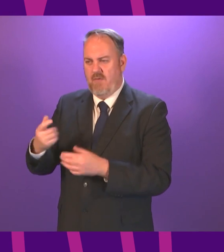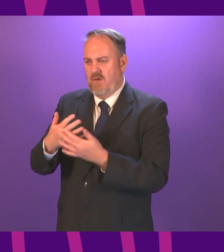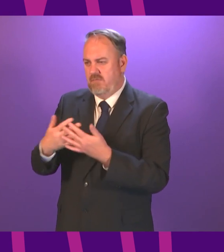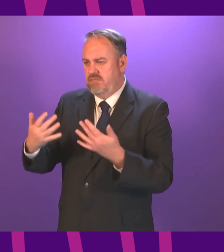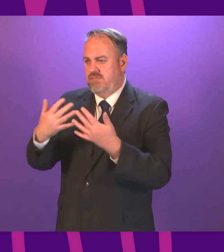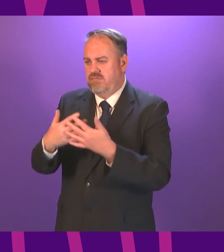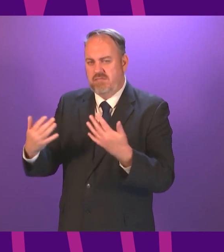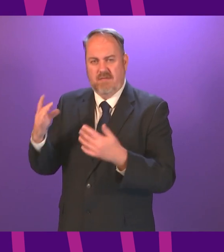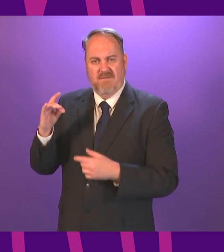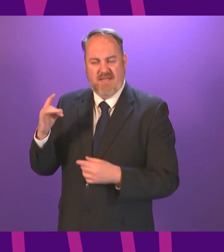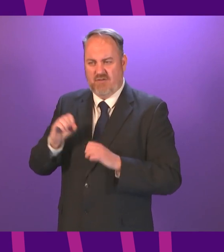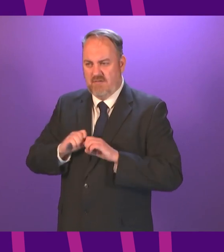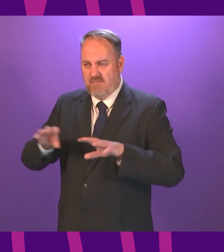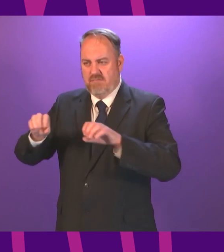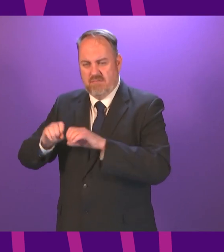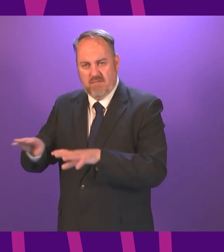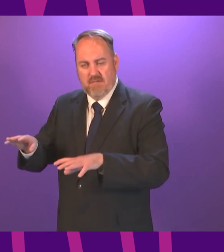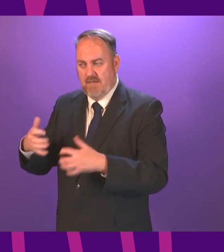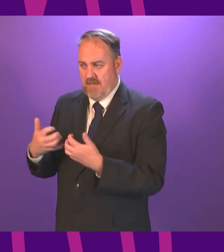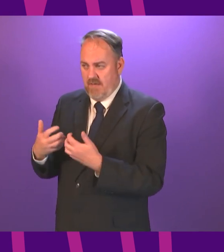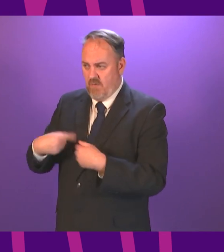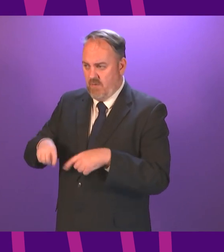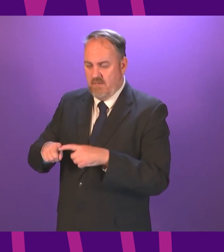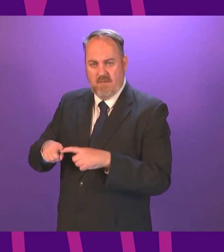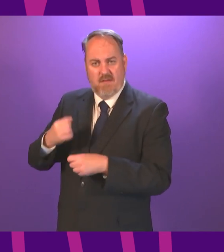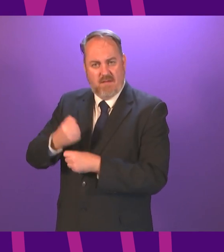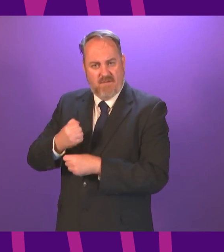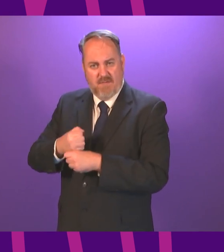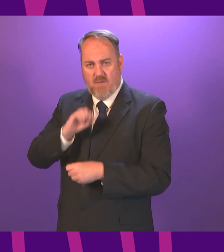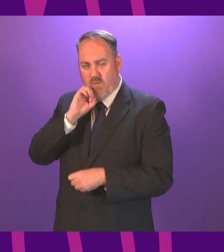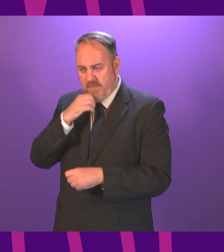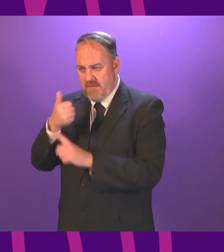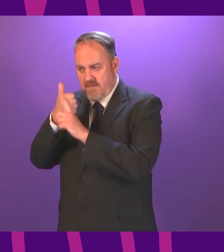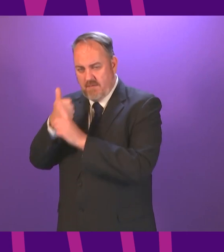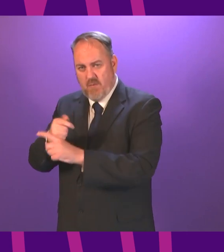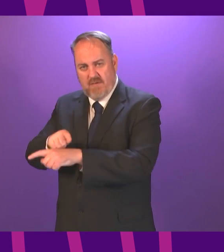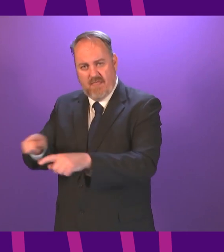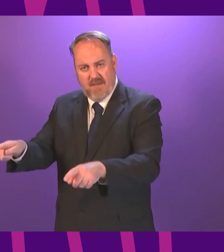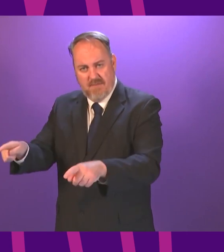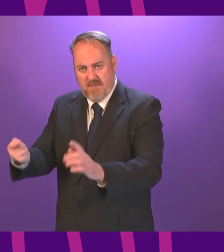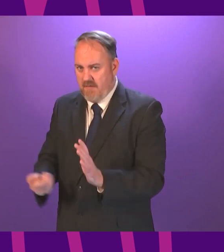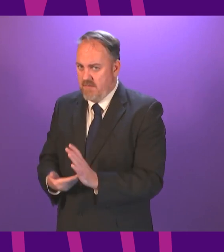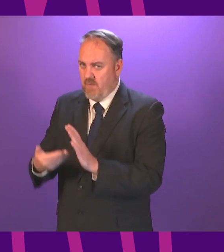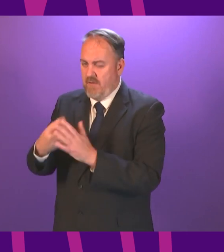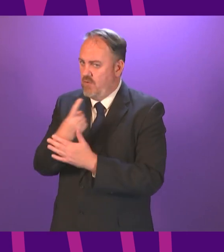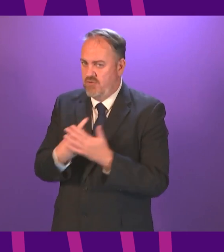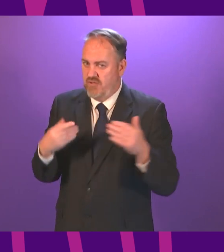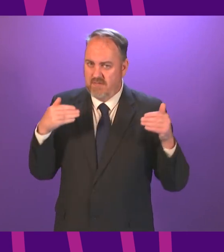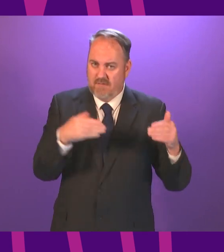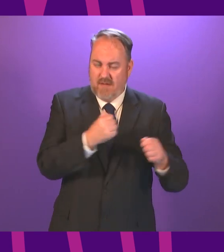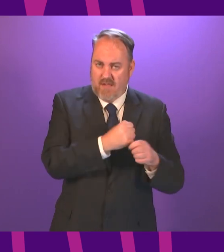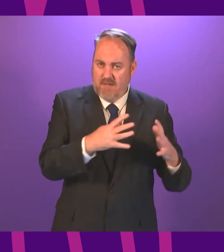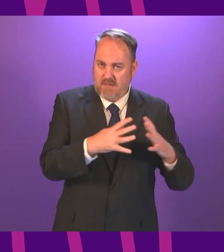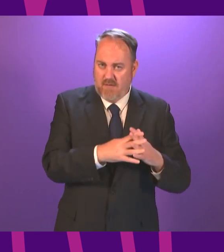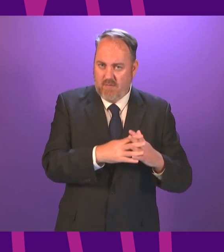of infections there can he reassure my community that the government's focus is very much with them and that they will be receiving due attention